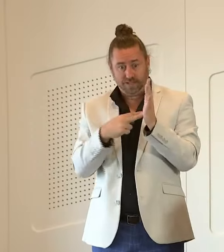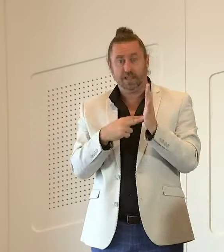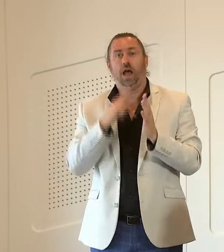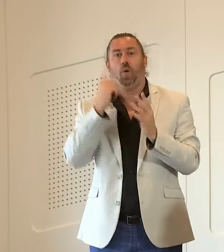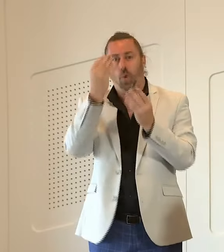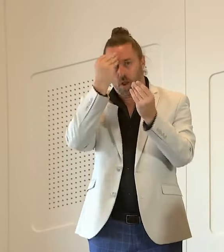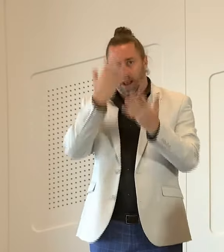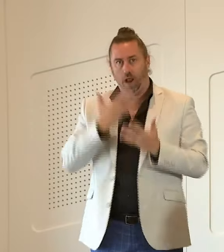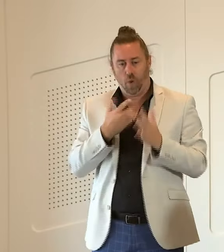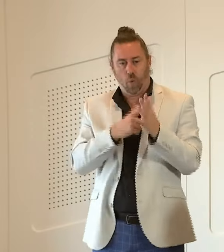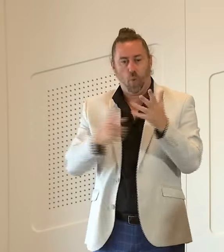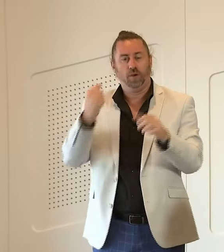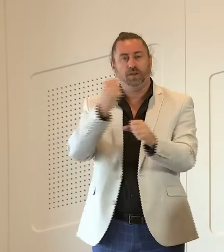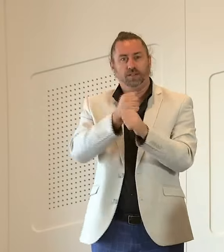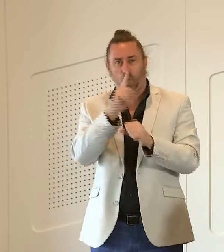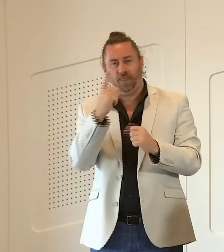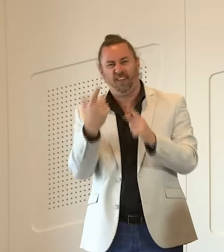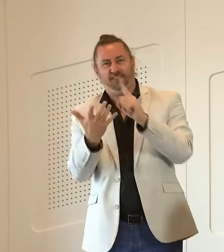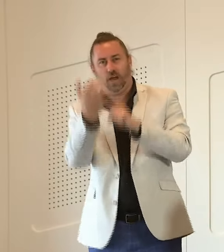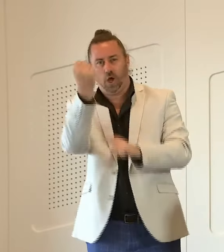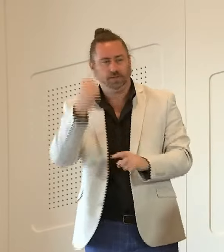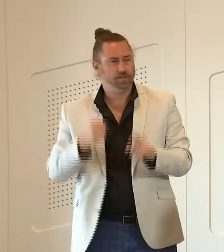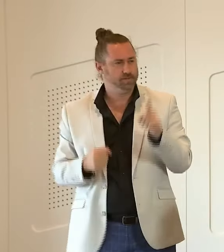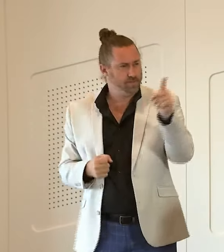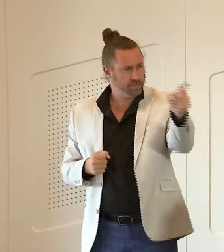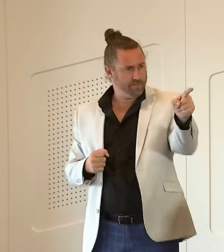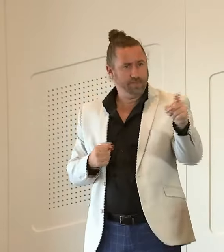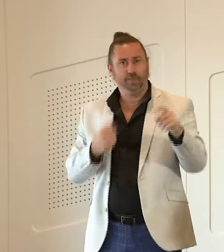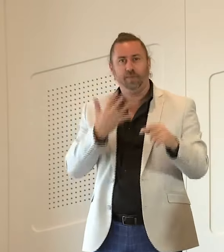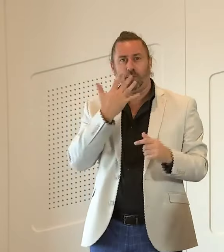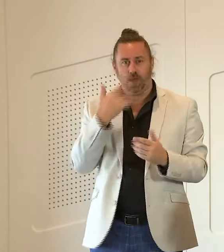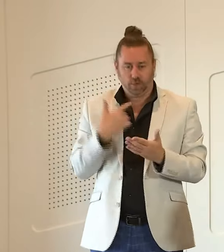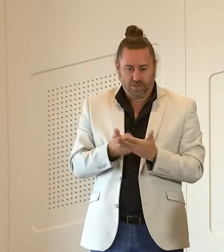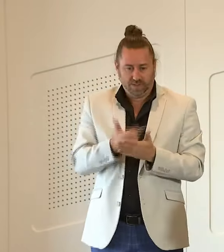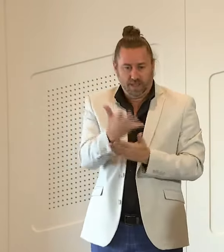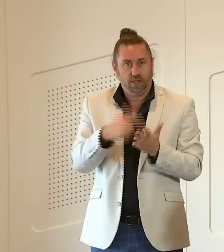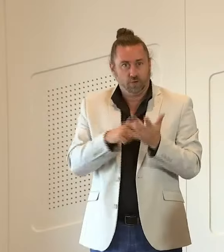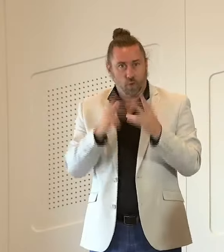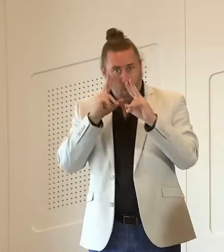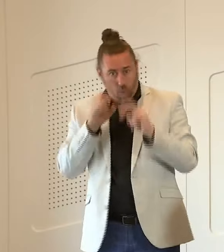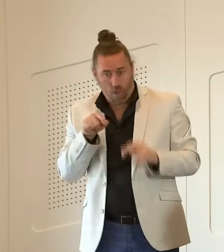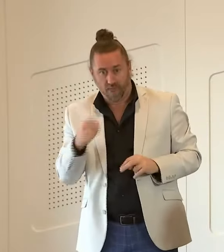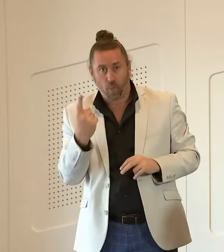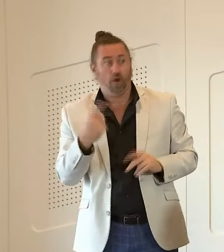august they have a six-month time frame uh look